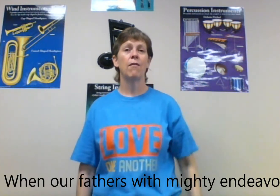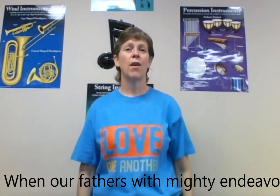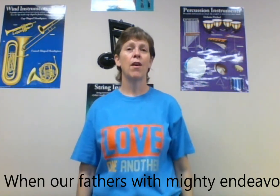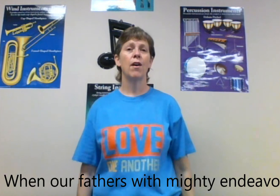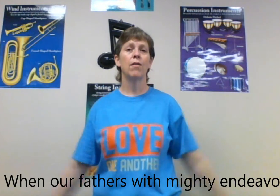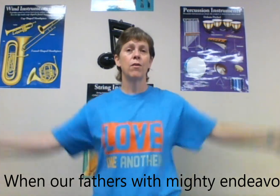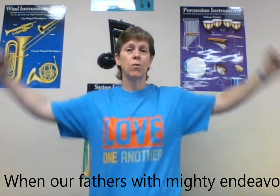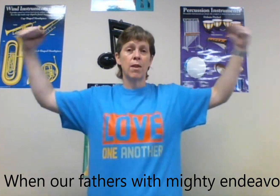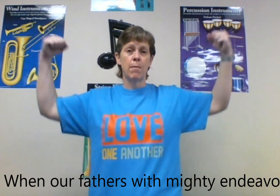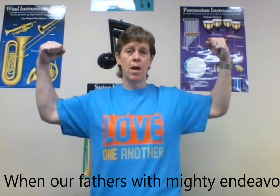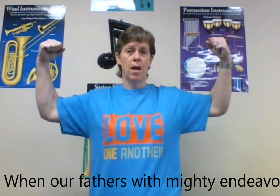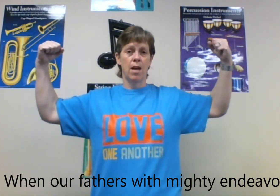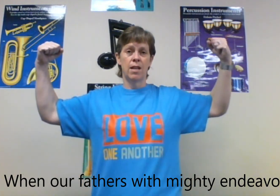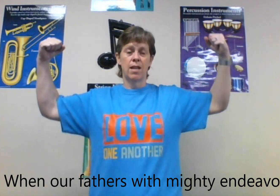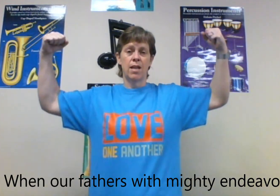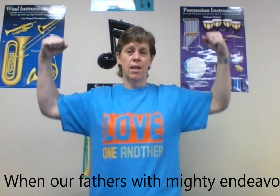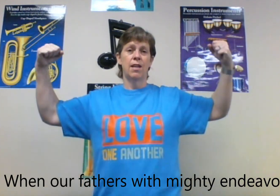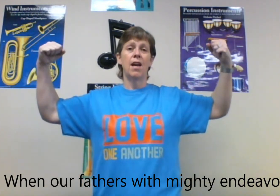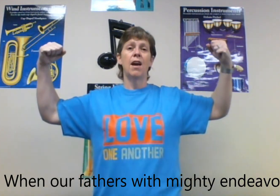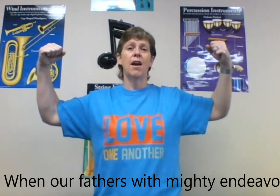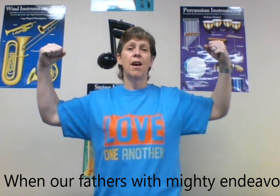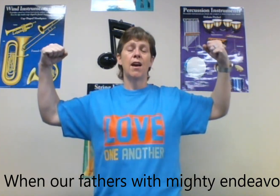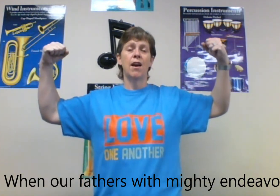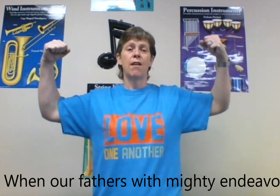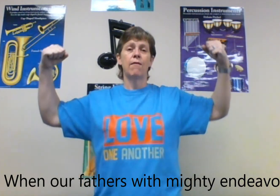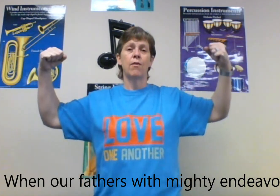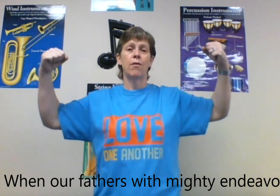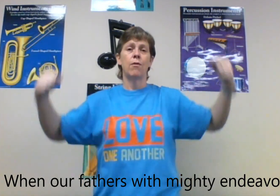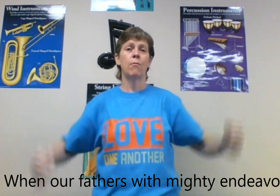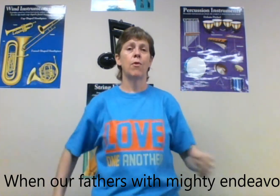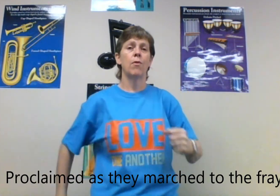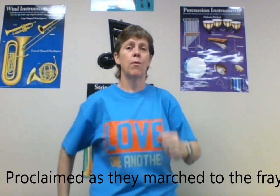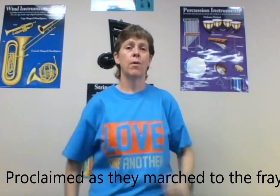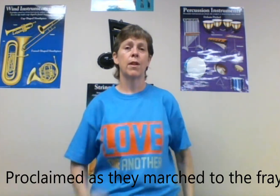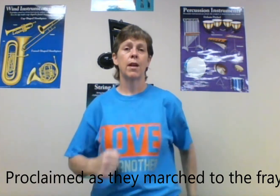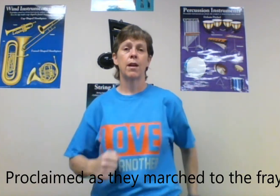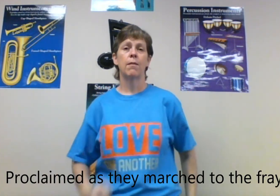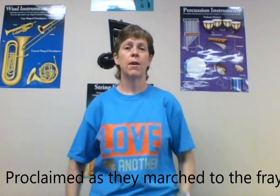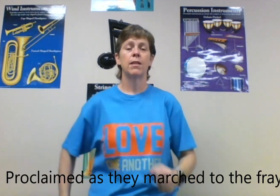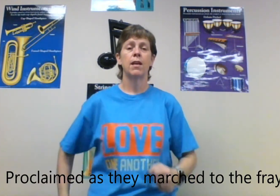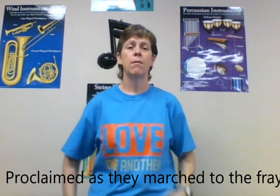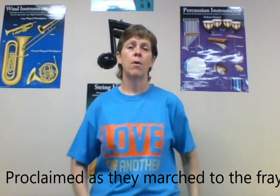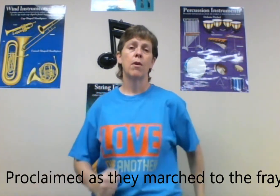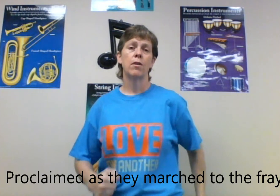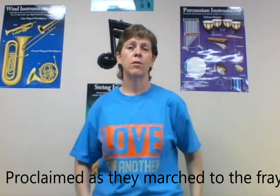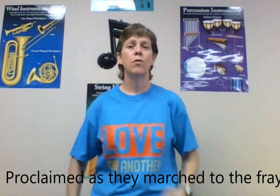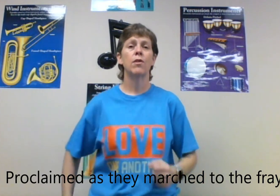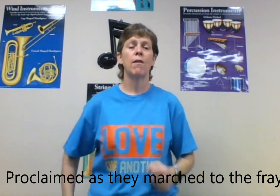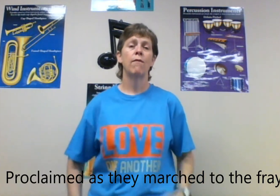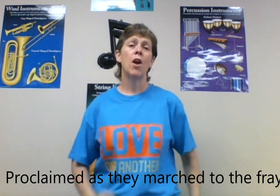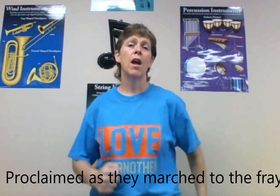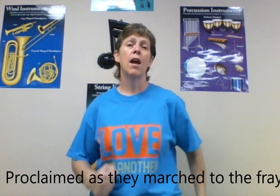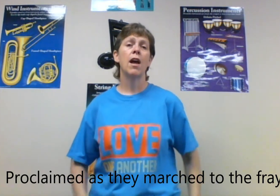our fathers with mighty never, proclaimed as they marched to the free,